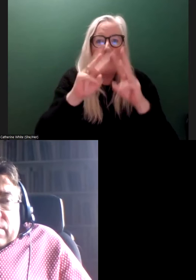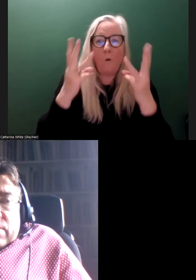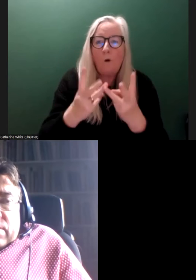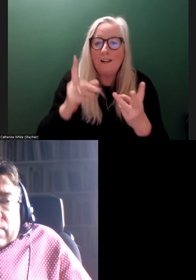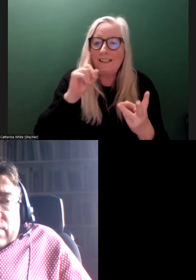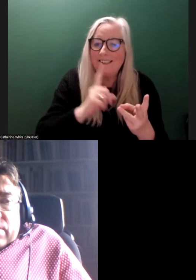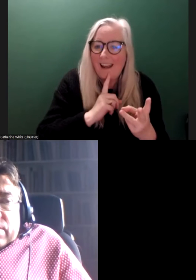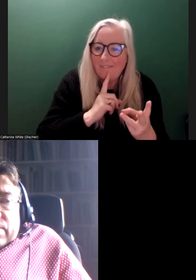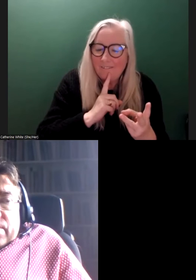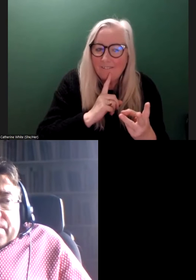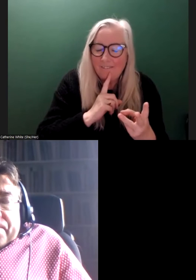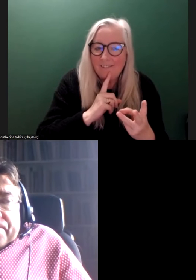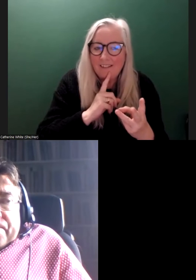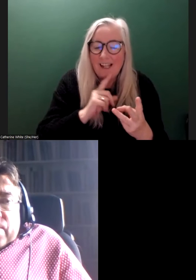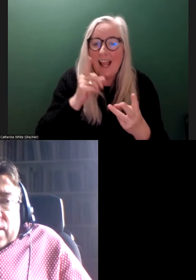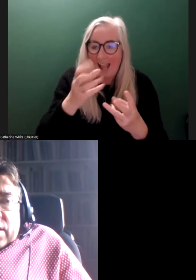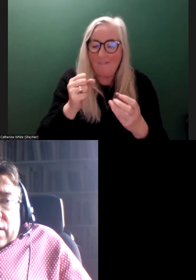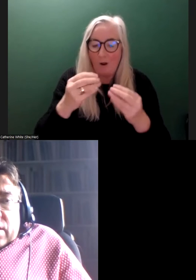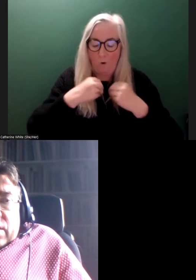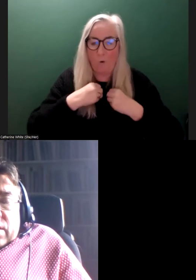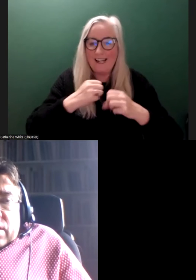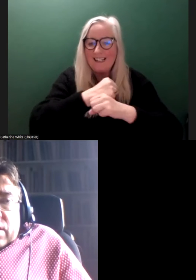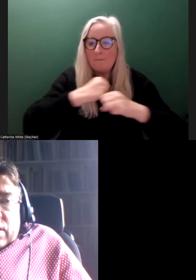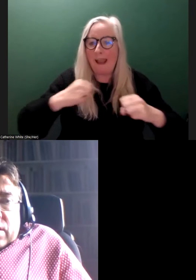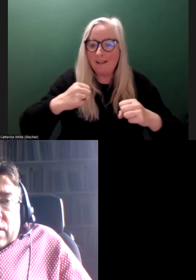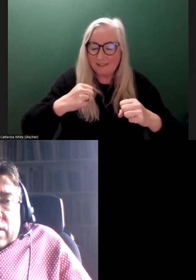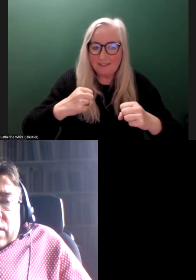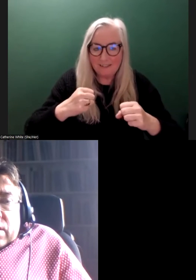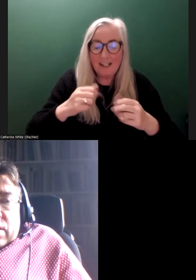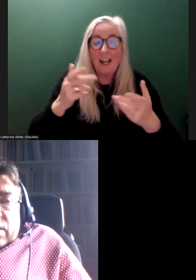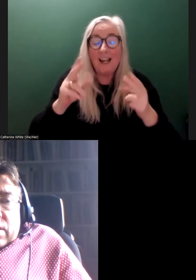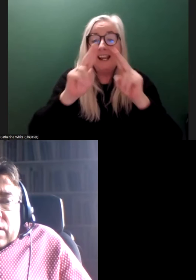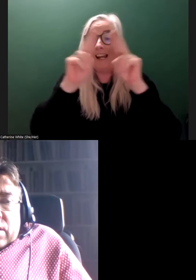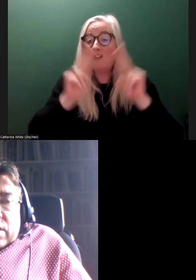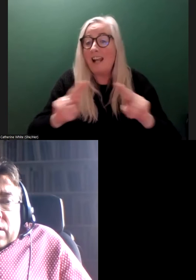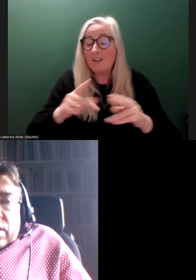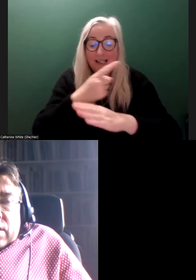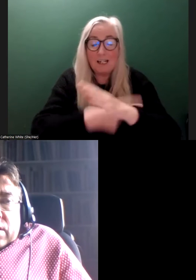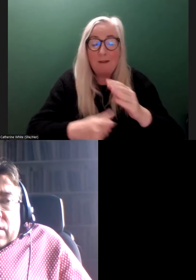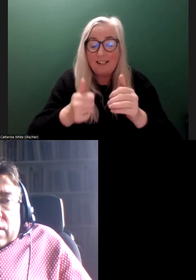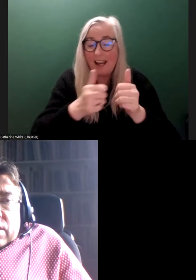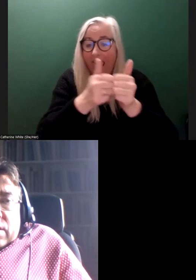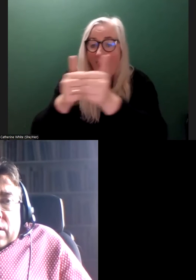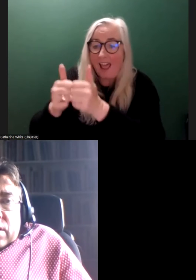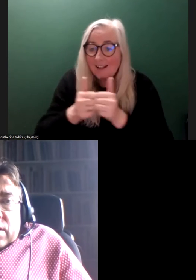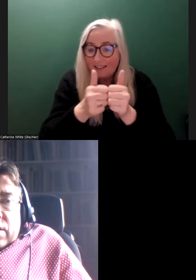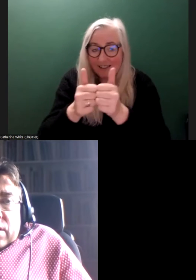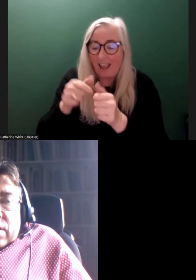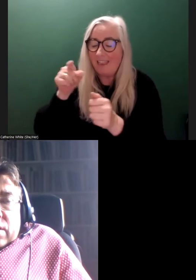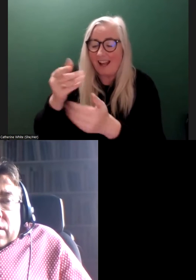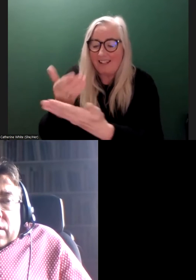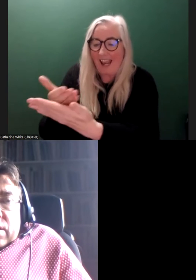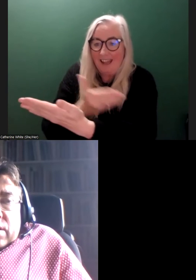which will have a space to add an entity that's called the International Disability Alliance. And the International Disability Alliance is a legal